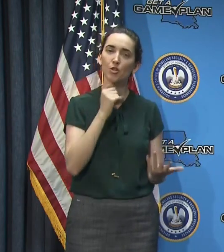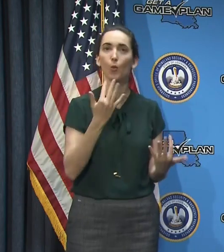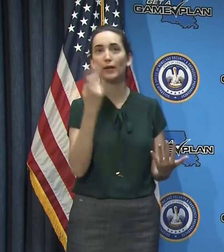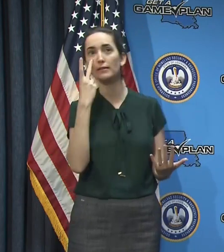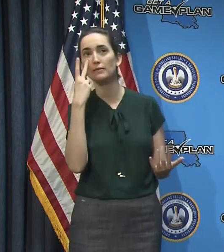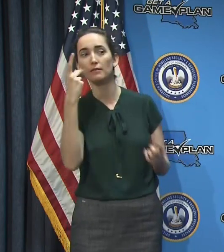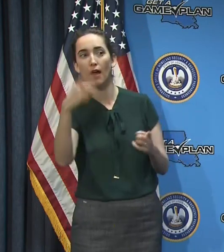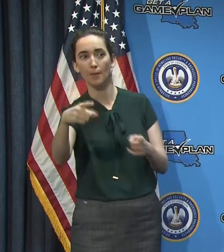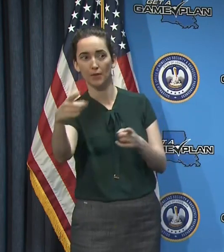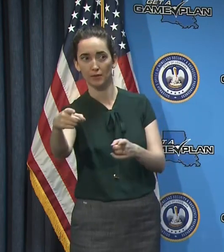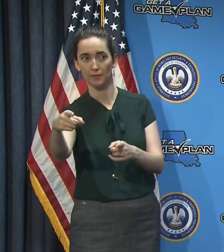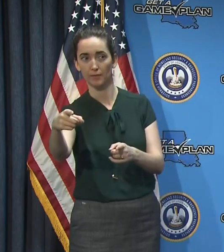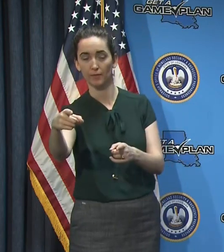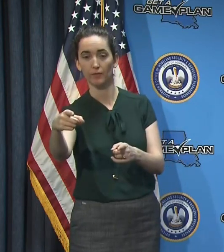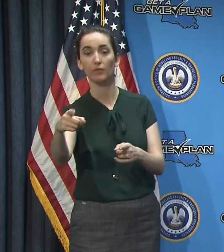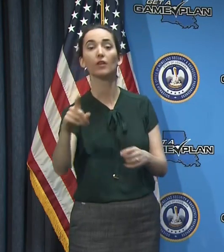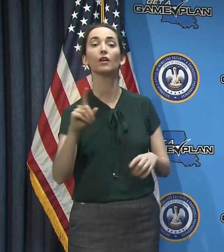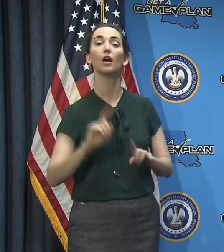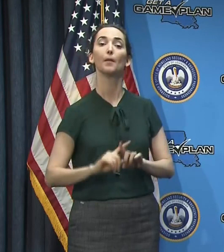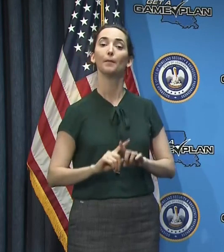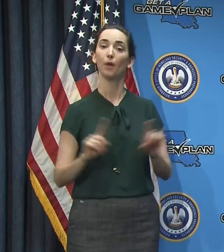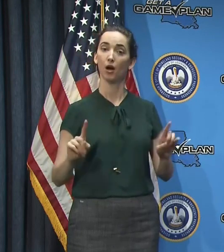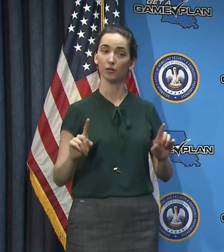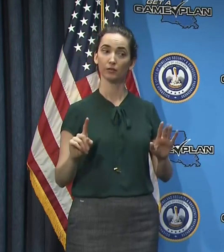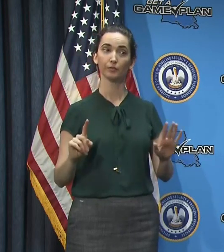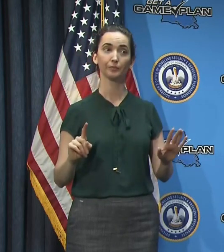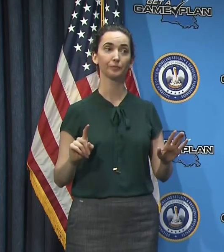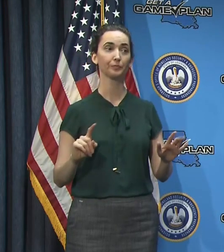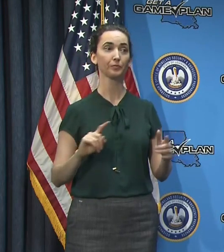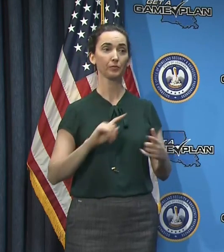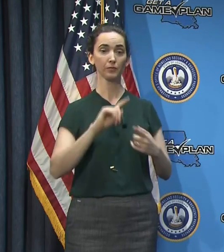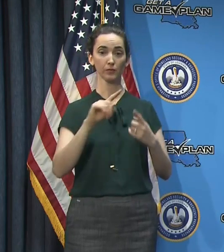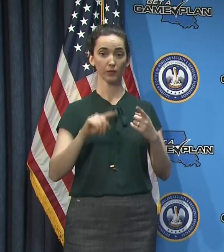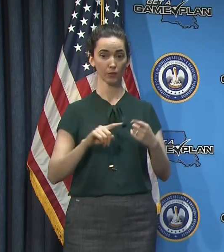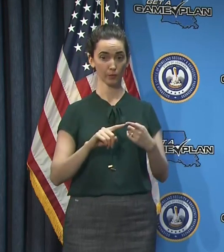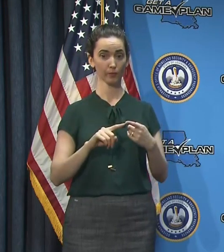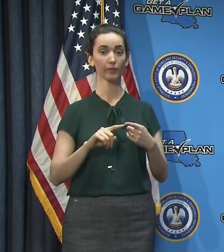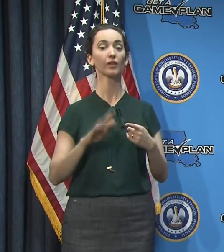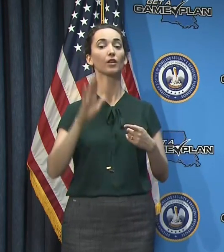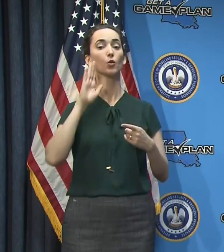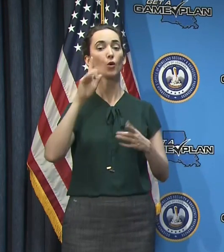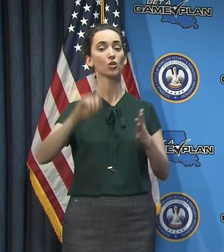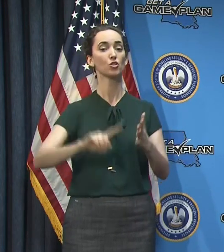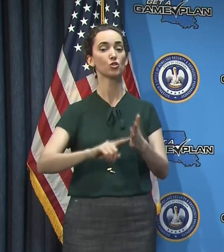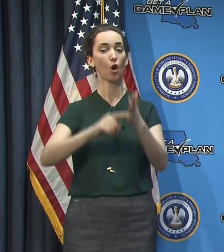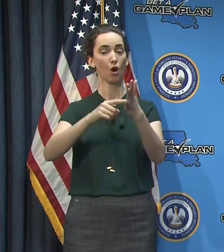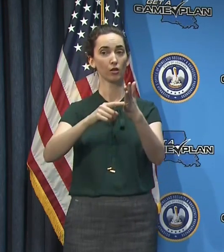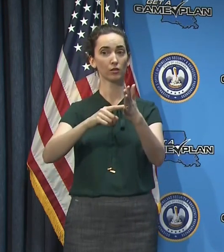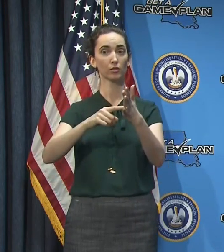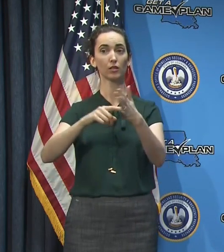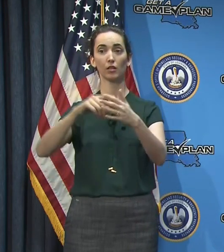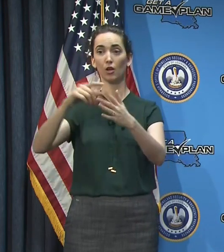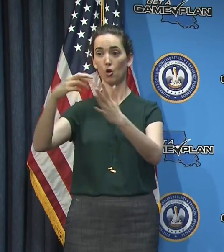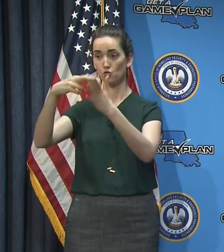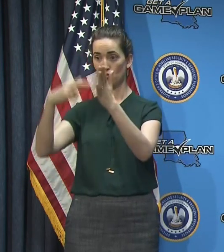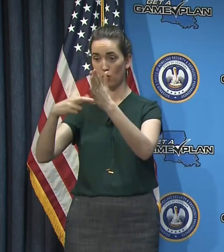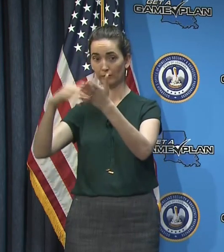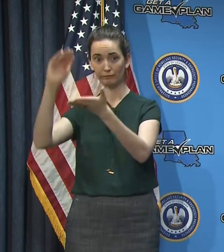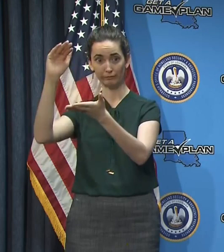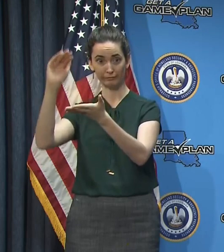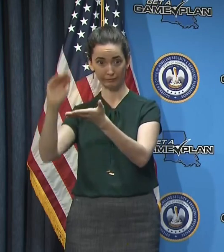and, and, but I will tell you that whenever we start the transition, it is not going to be like flipping a light switch where you go